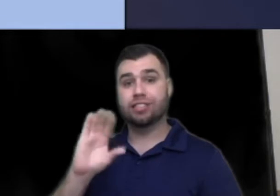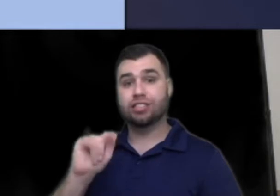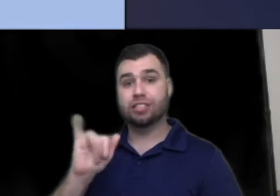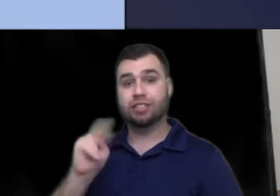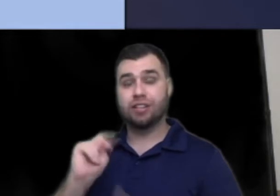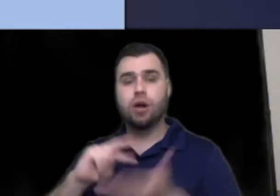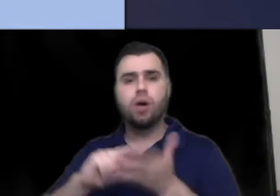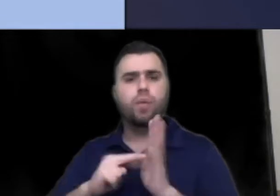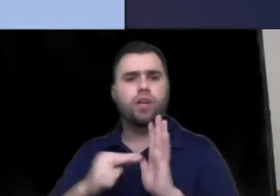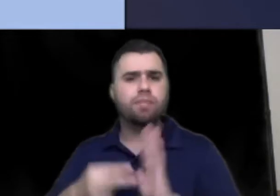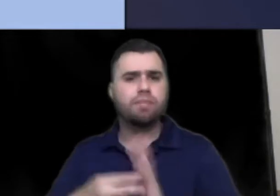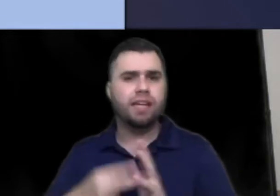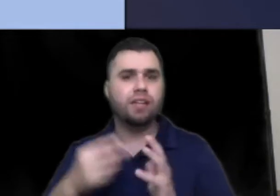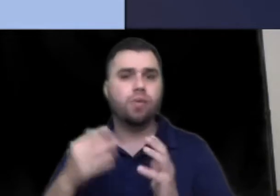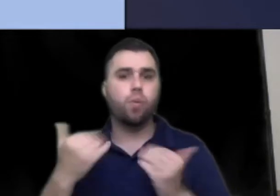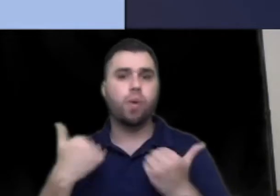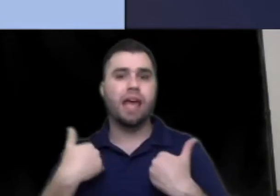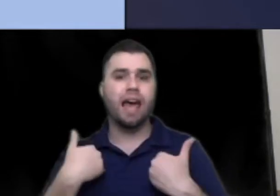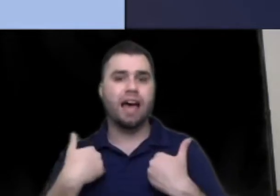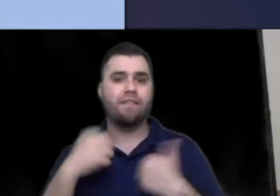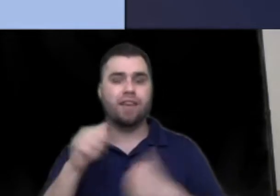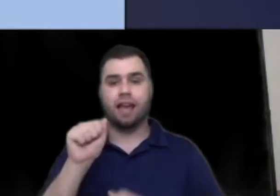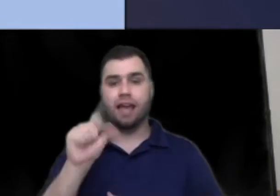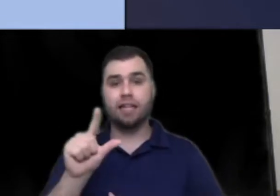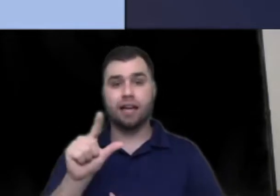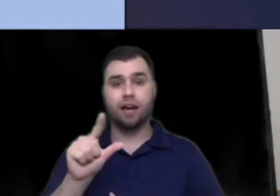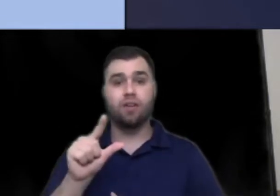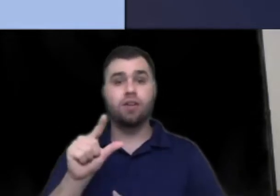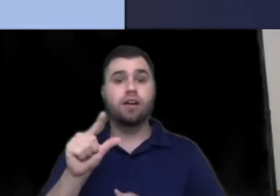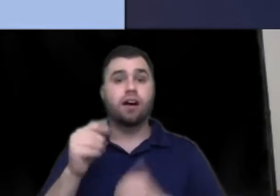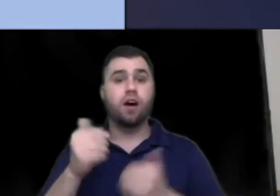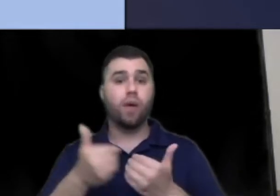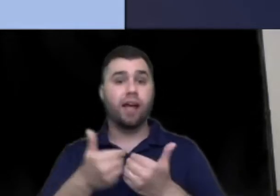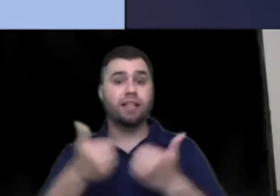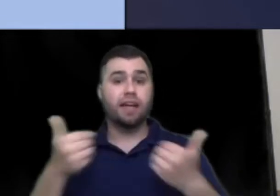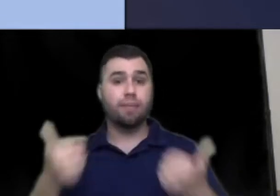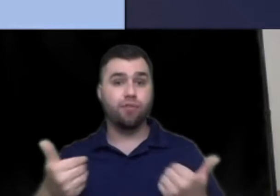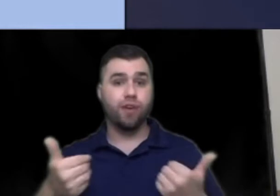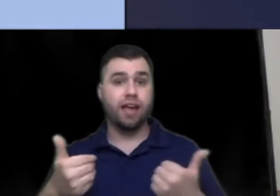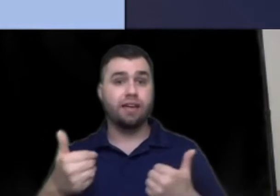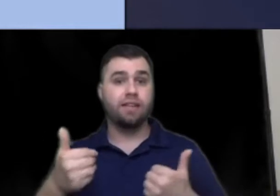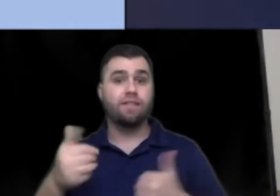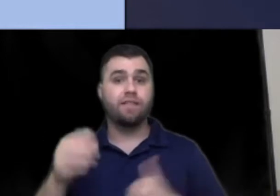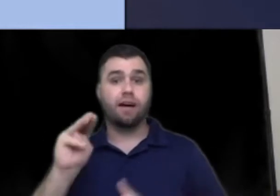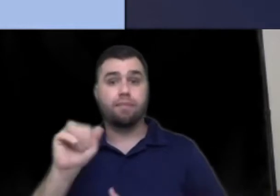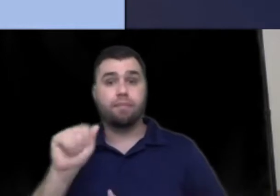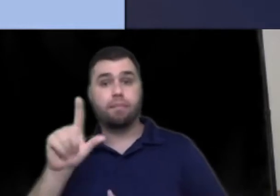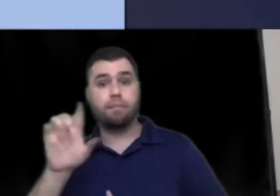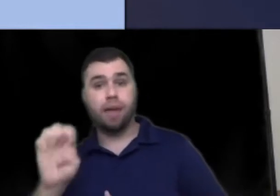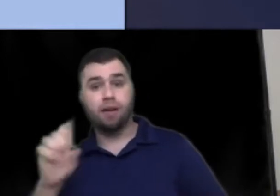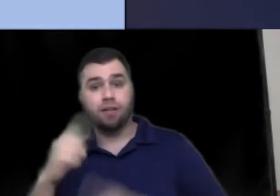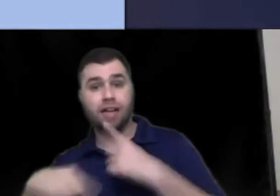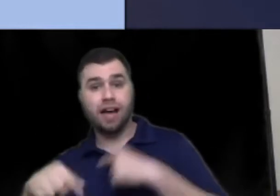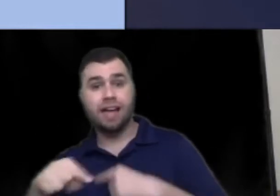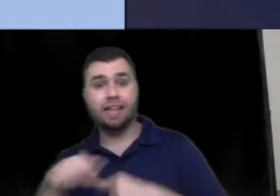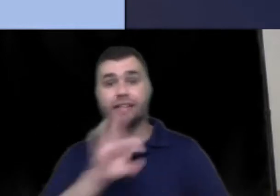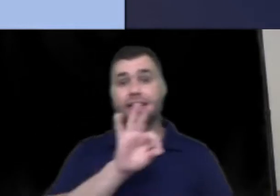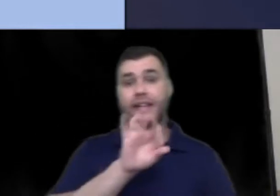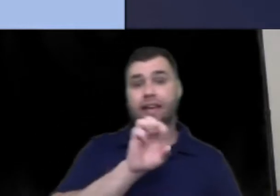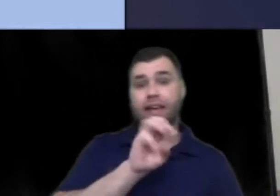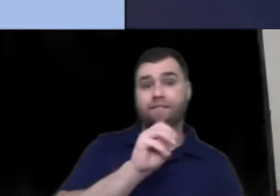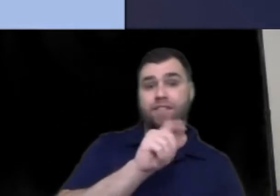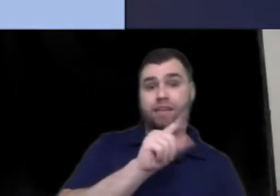distinction which means we have in ASL a way to separate from male signs